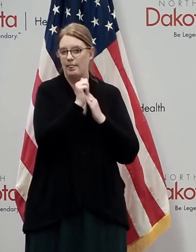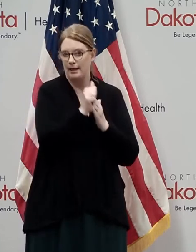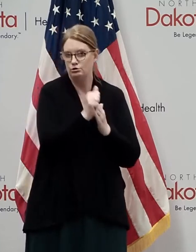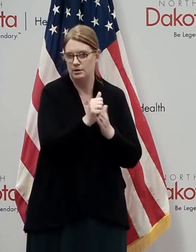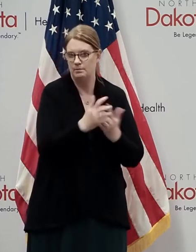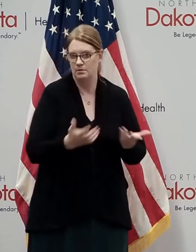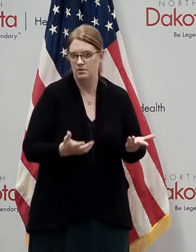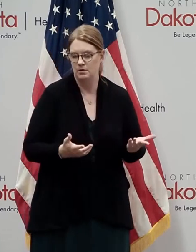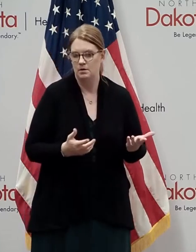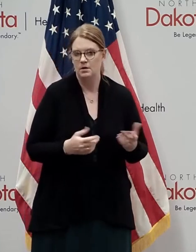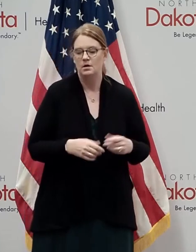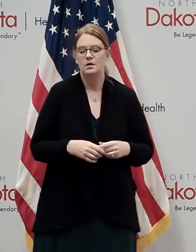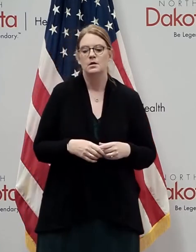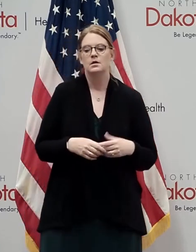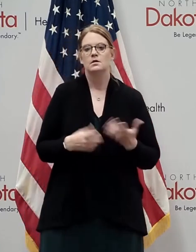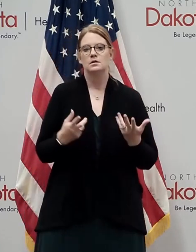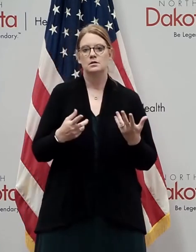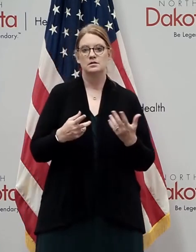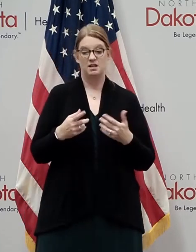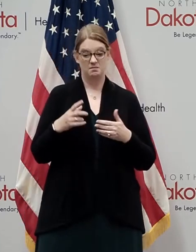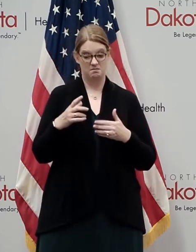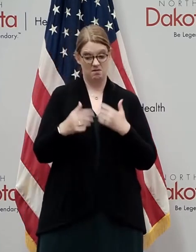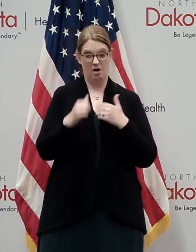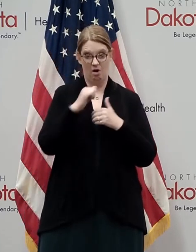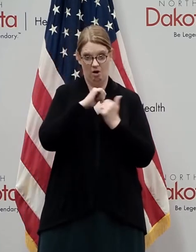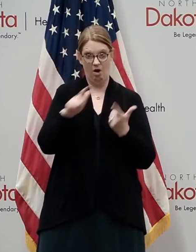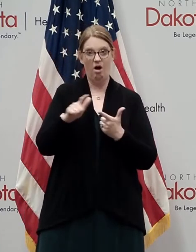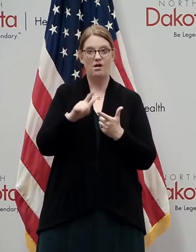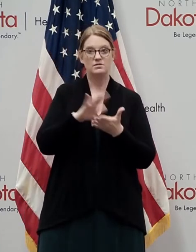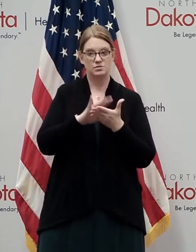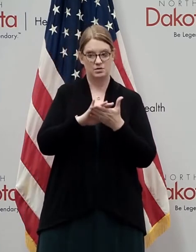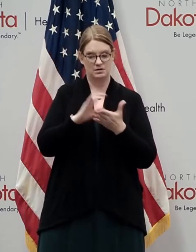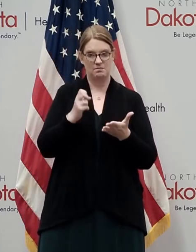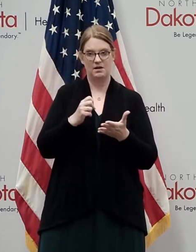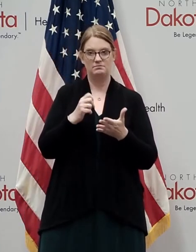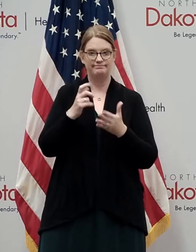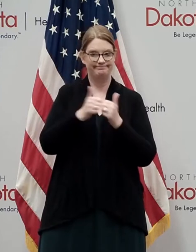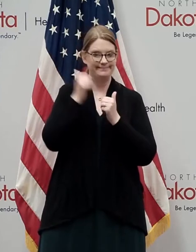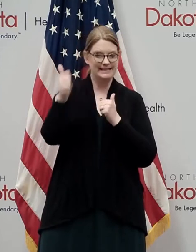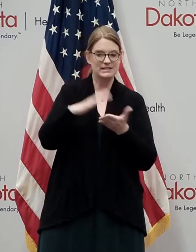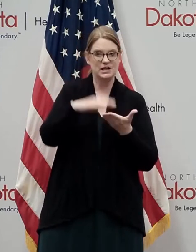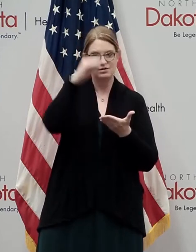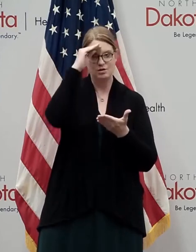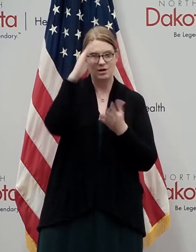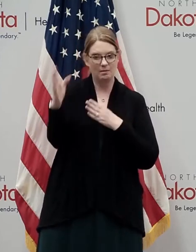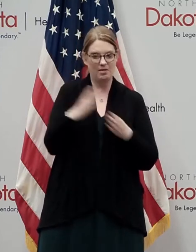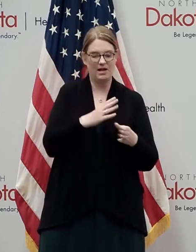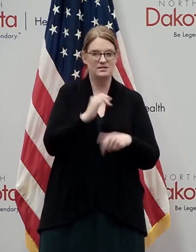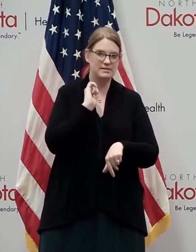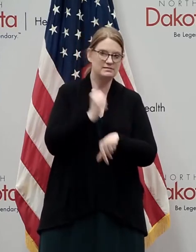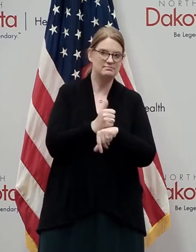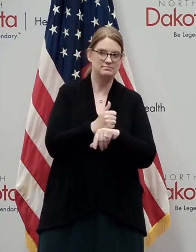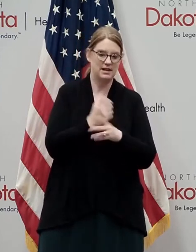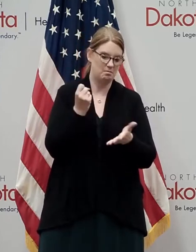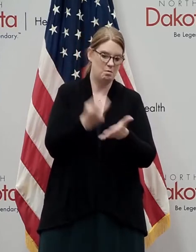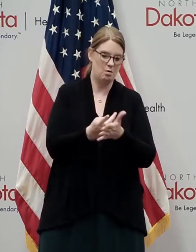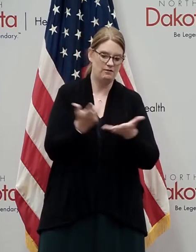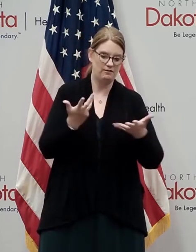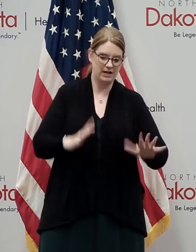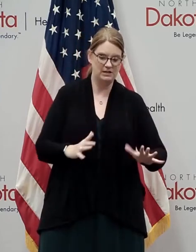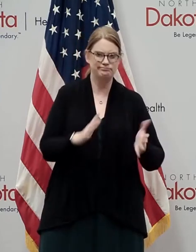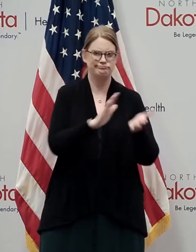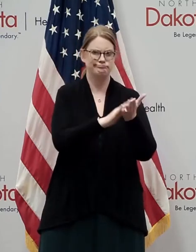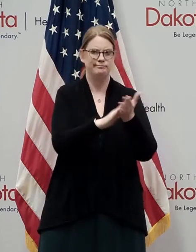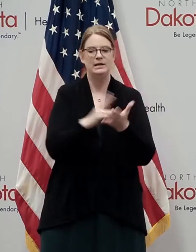public schools had their distance learning plans approved for implementation. Again, great job to our 175 school districts. School